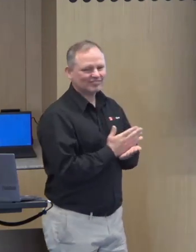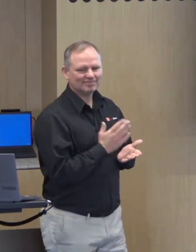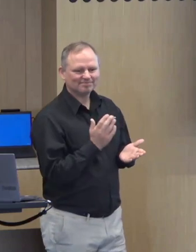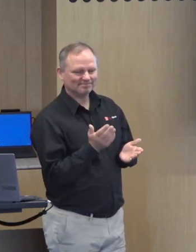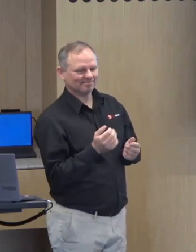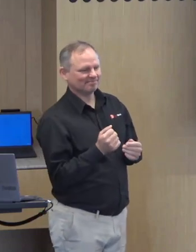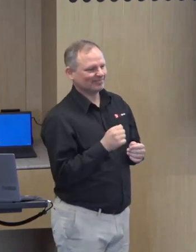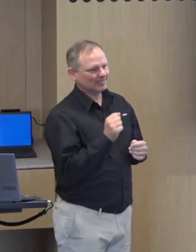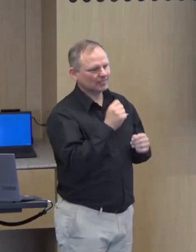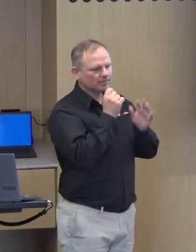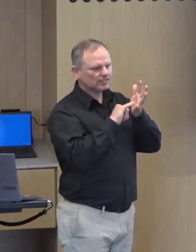He did it, Ramos.